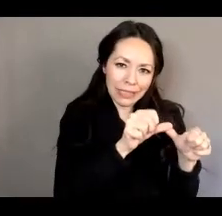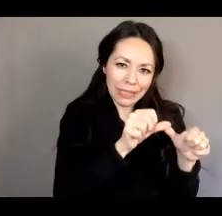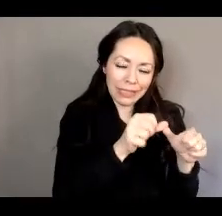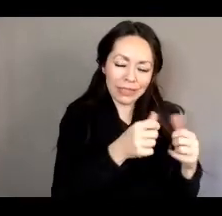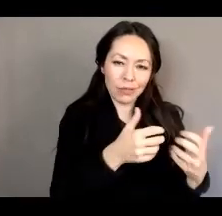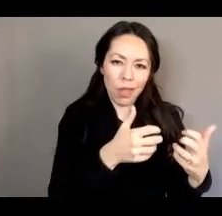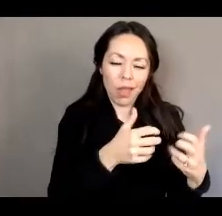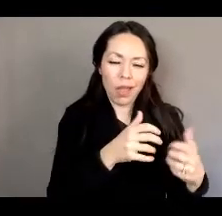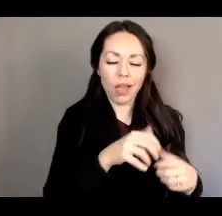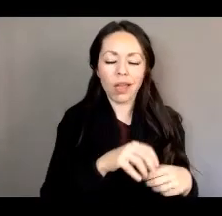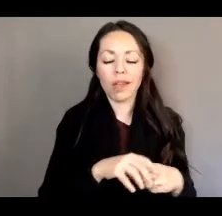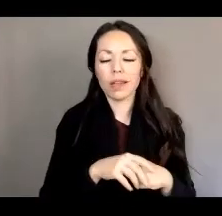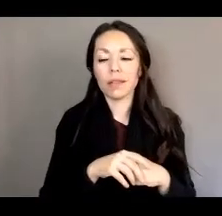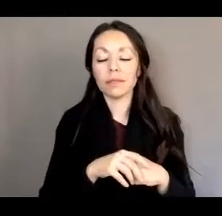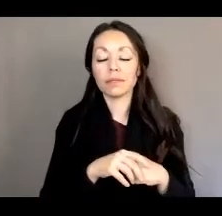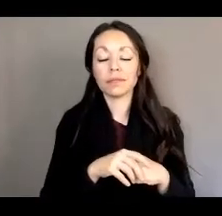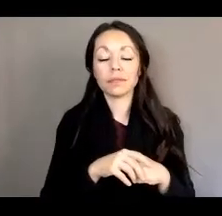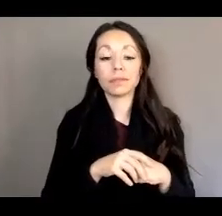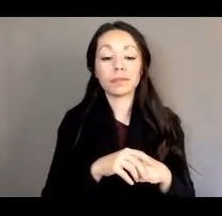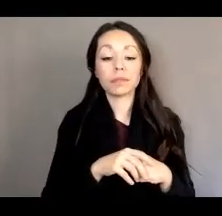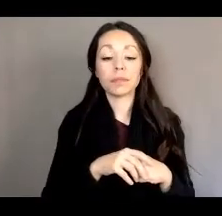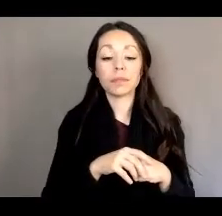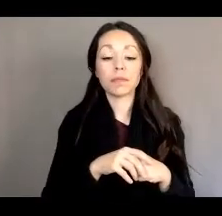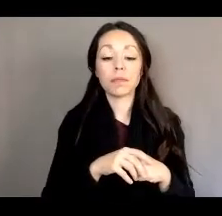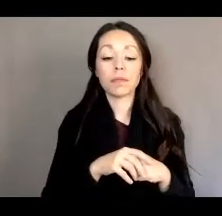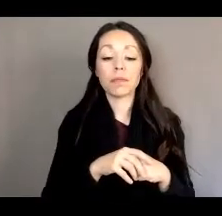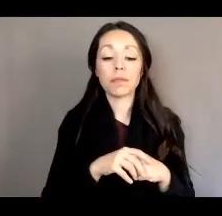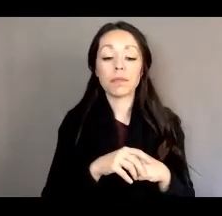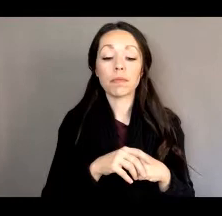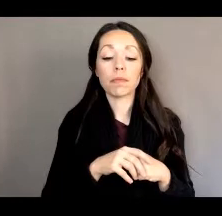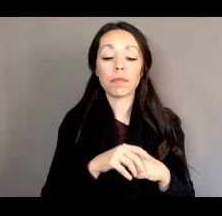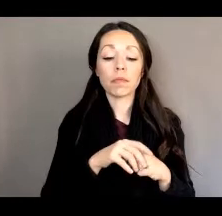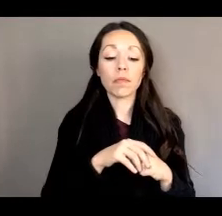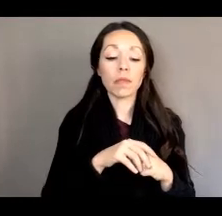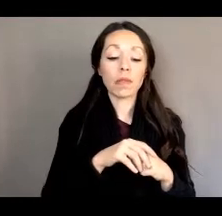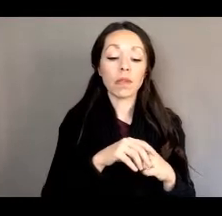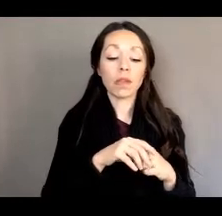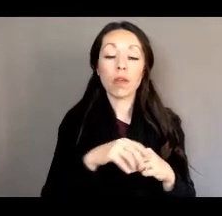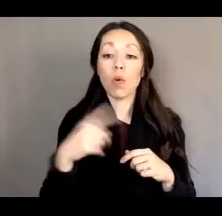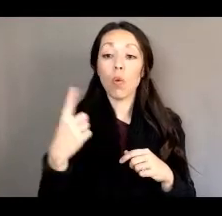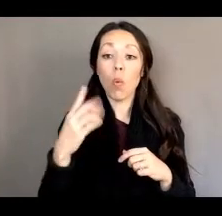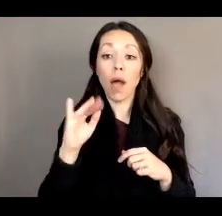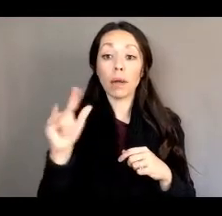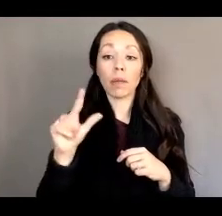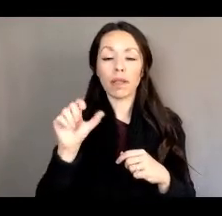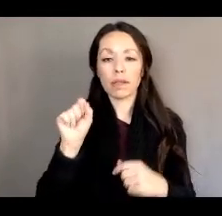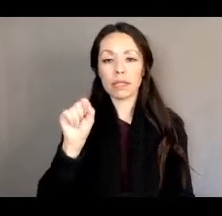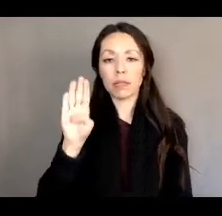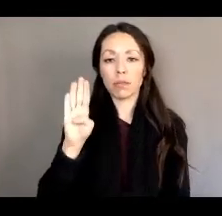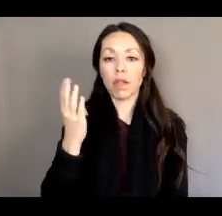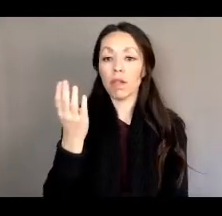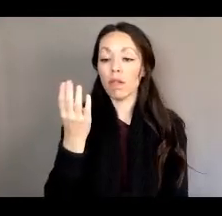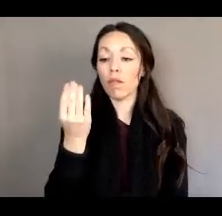One of those bills, um, was Senate Bill 1485.